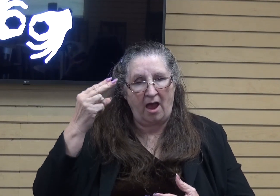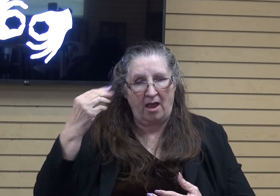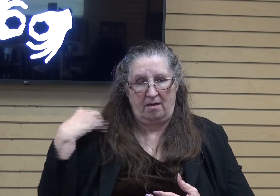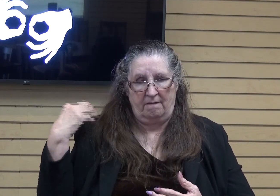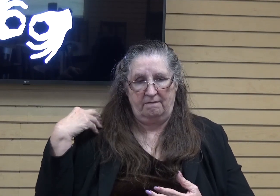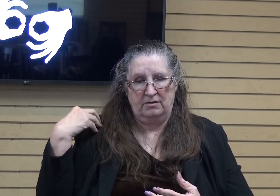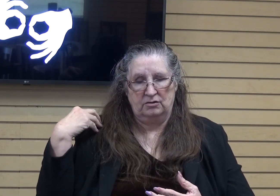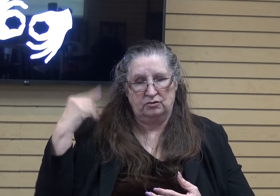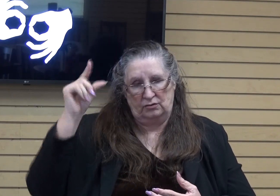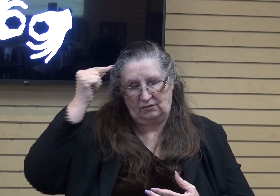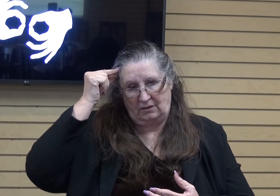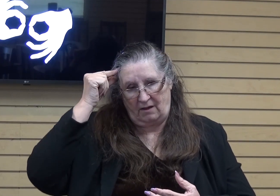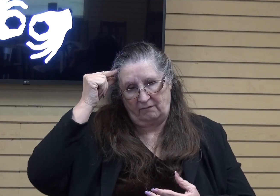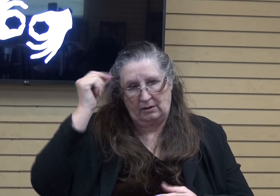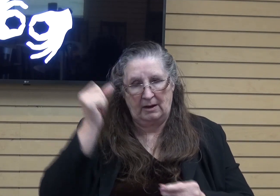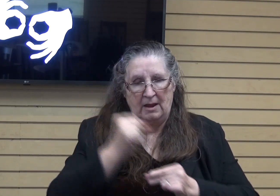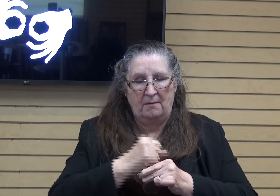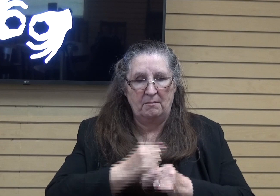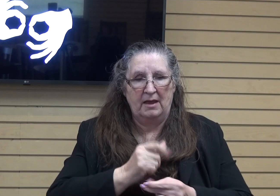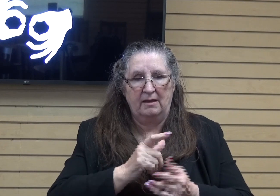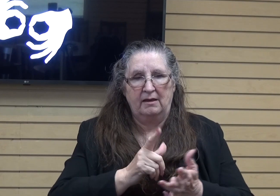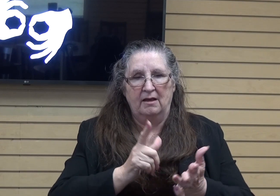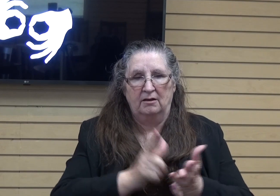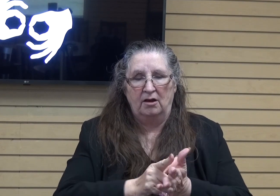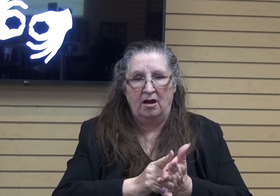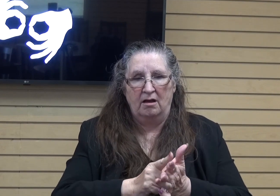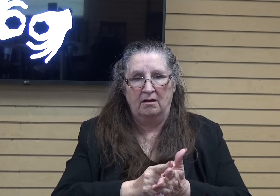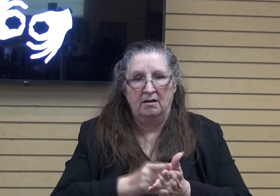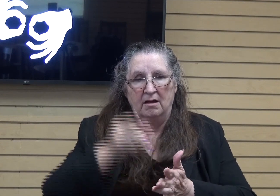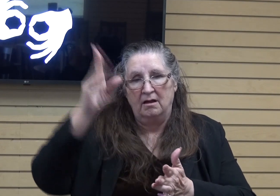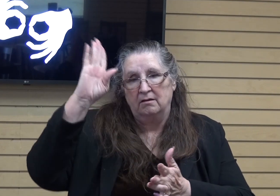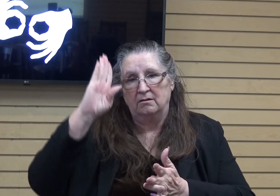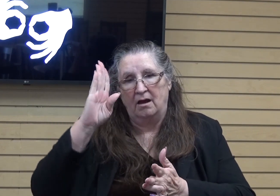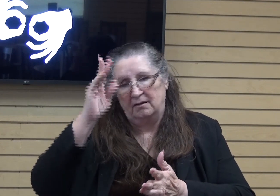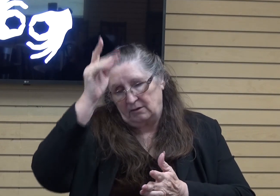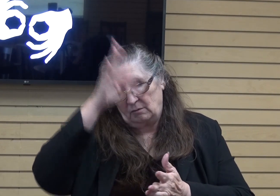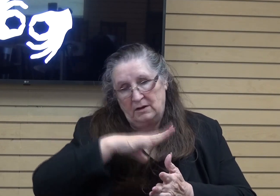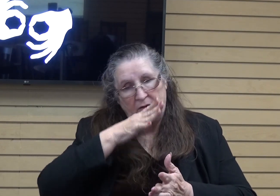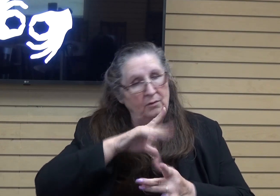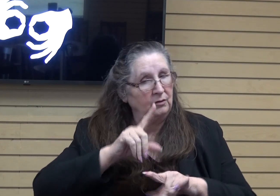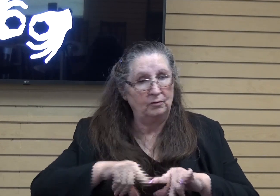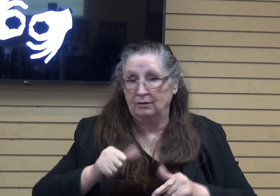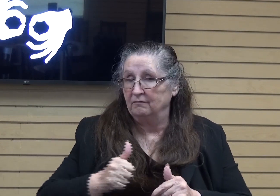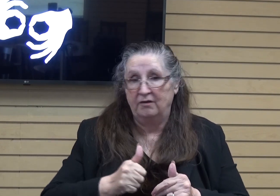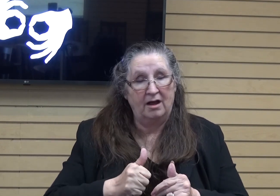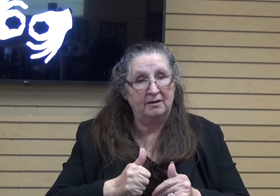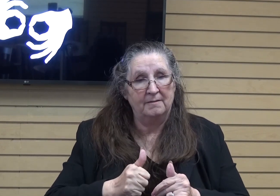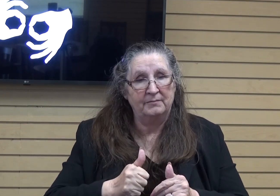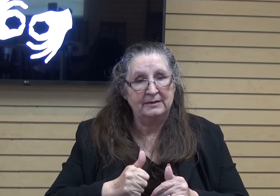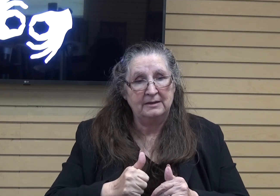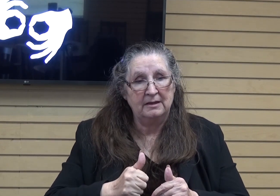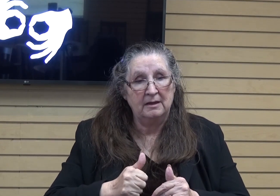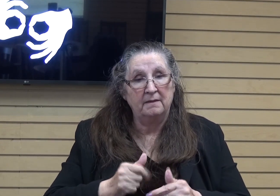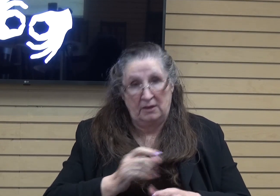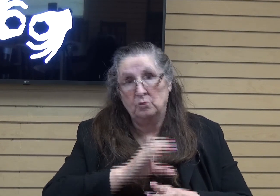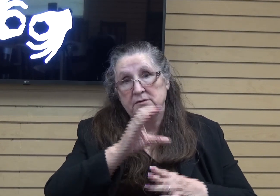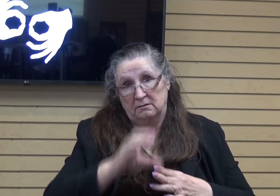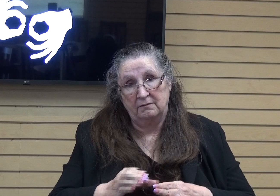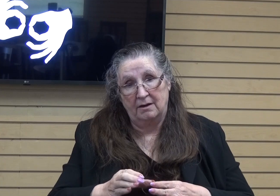law, that godly men and women really couldn't adhere to. And there was severe consequences for not